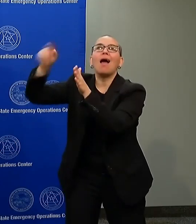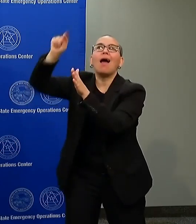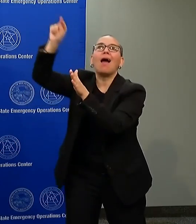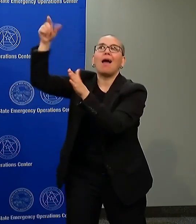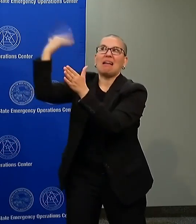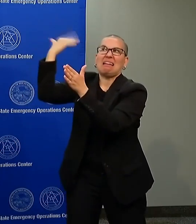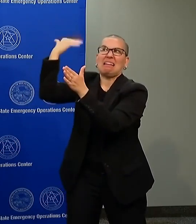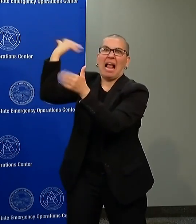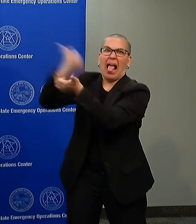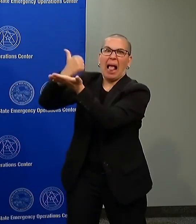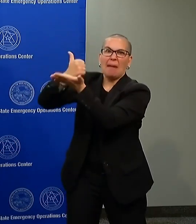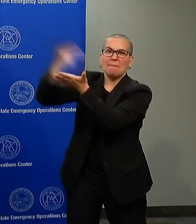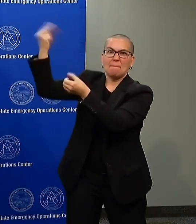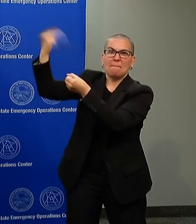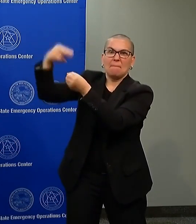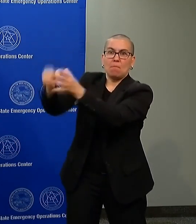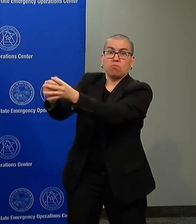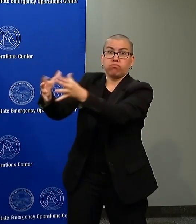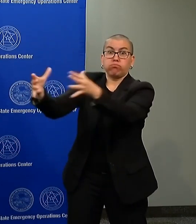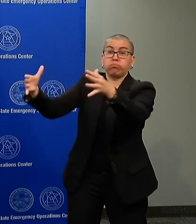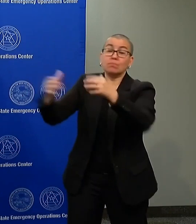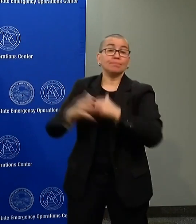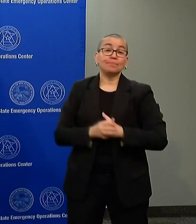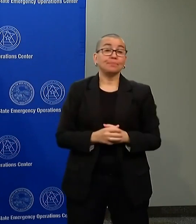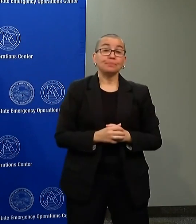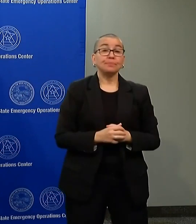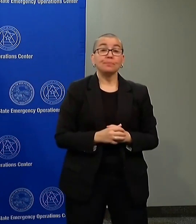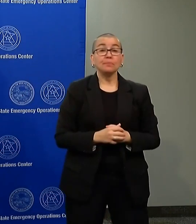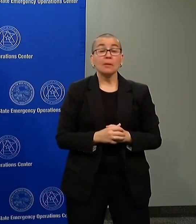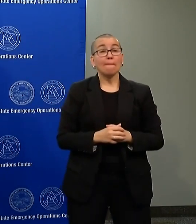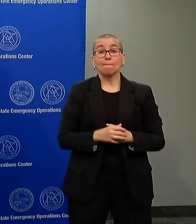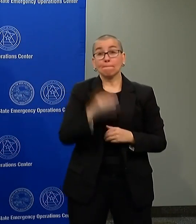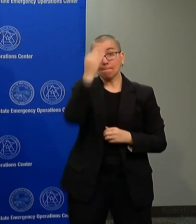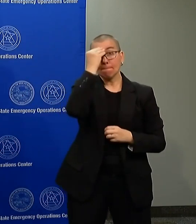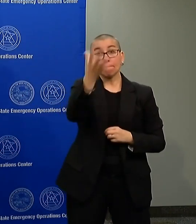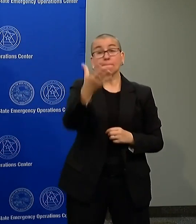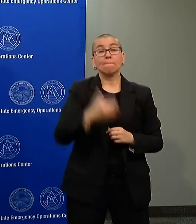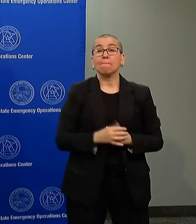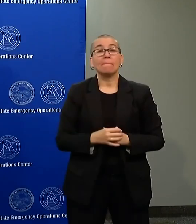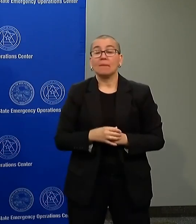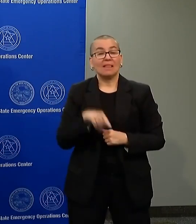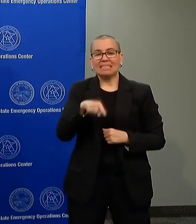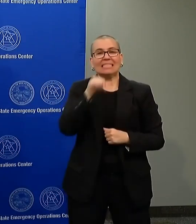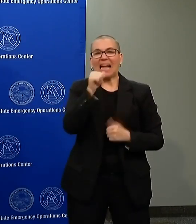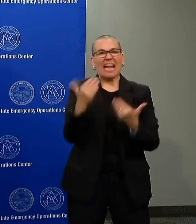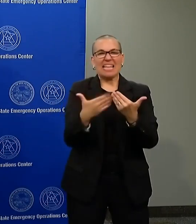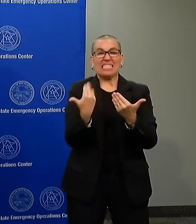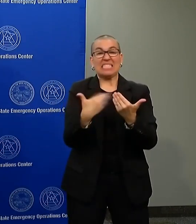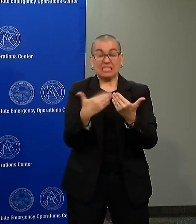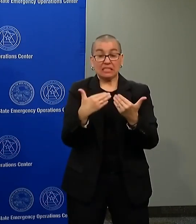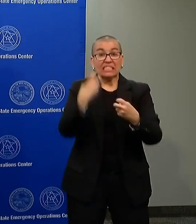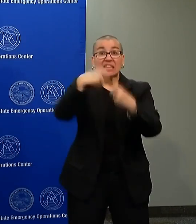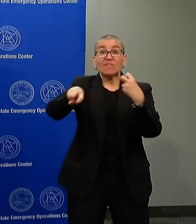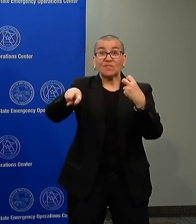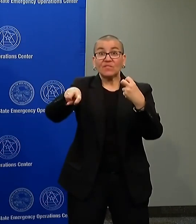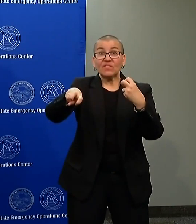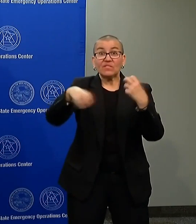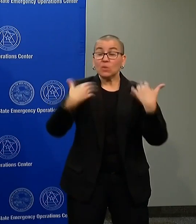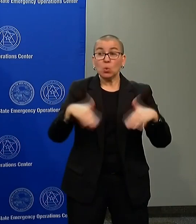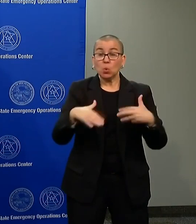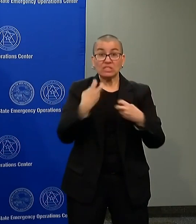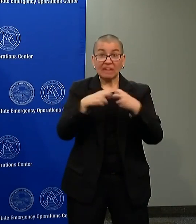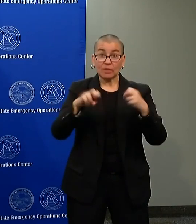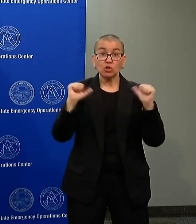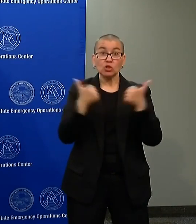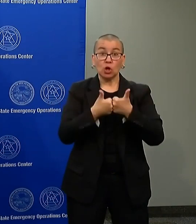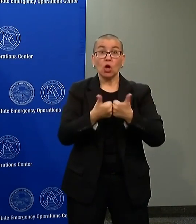trying to make this any lighter. This is going to be very difficult. And to set expectations, they will slip away and they will start fires.